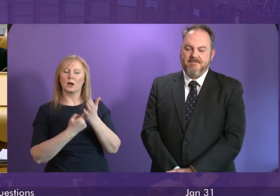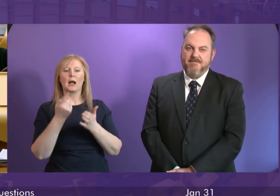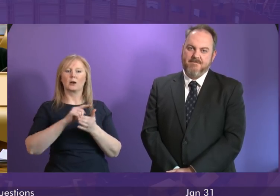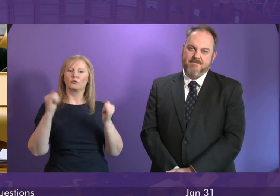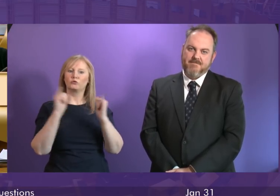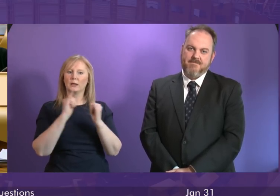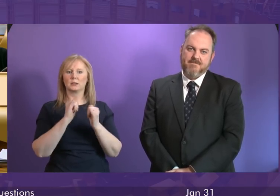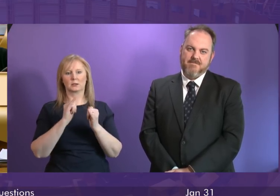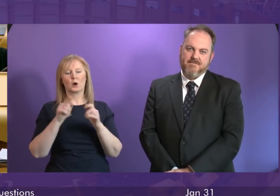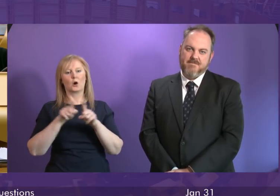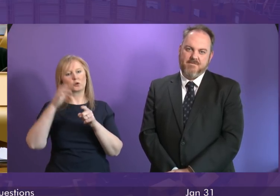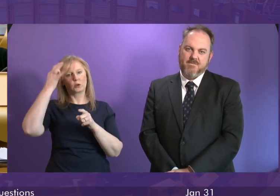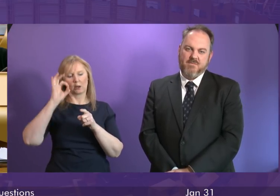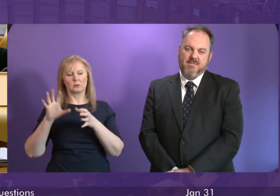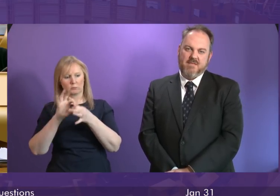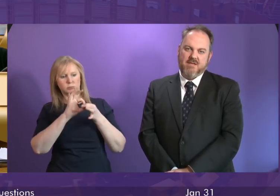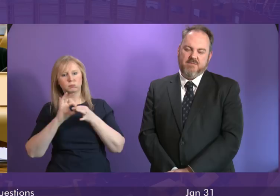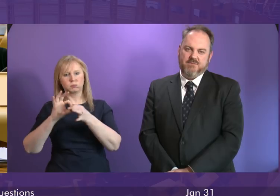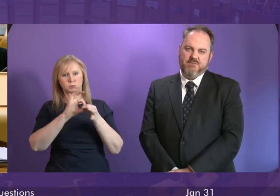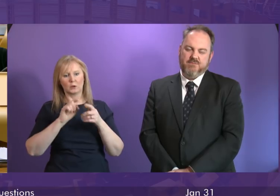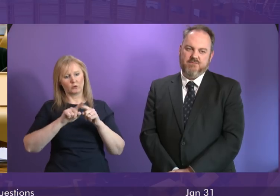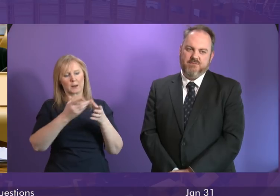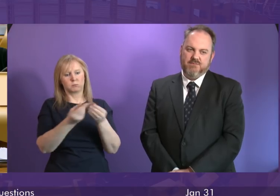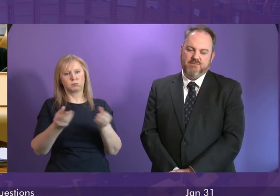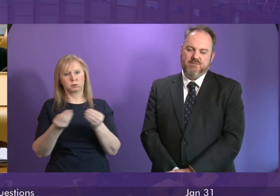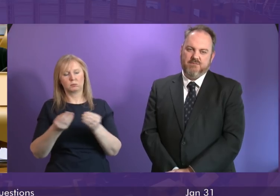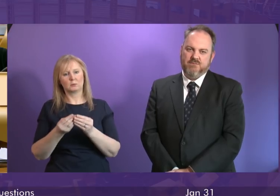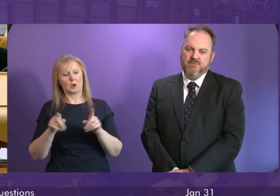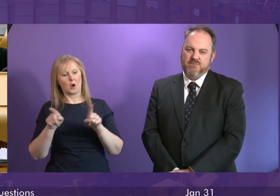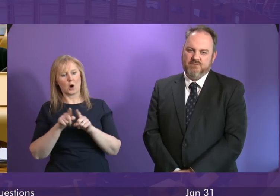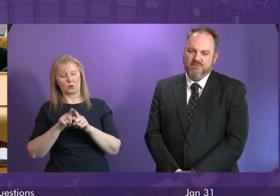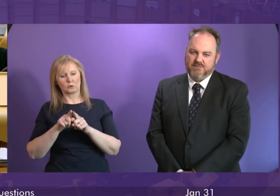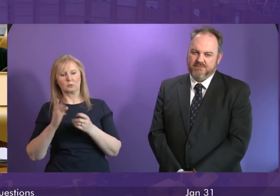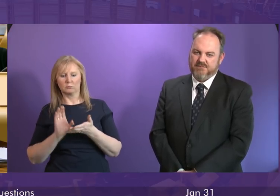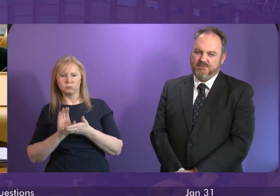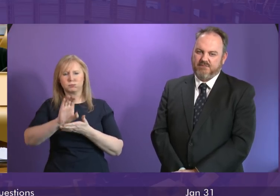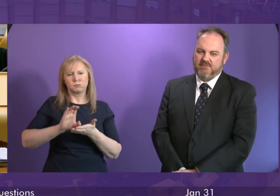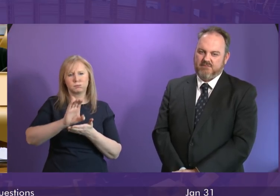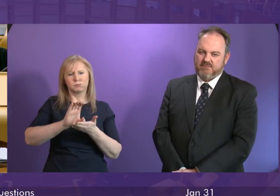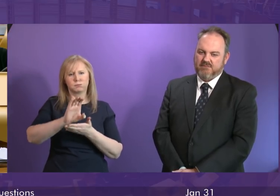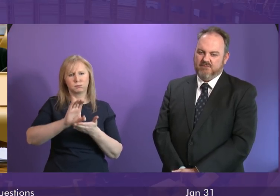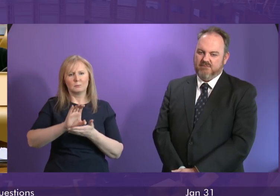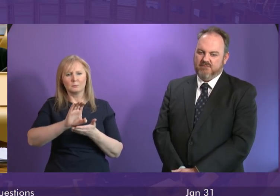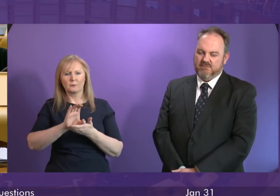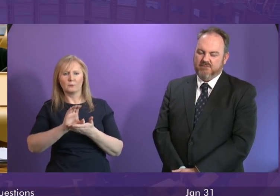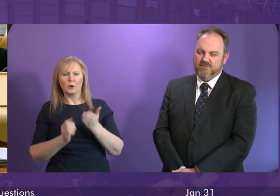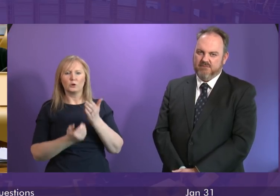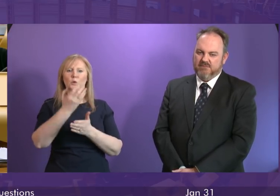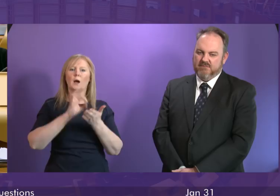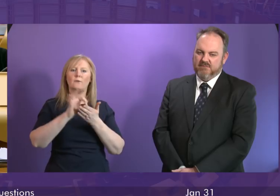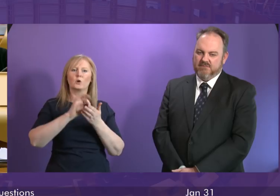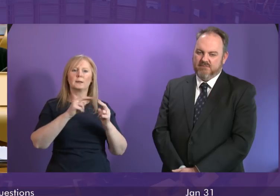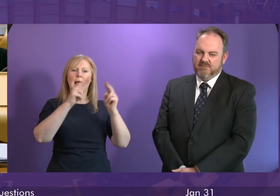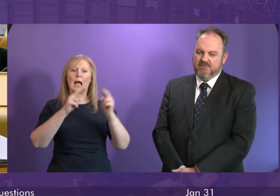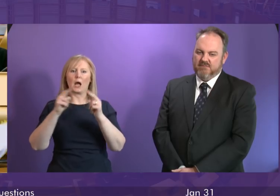authorities to tackle homelessness and rough sleeping we're also investing record sums in building new affordable housing and